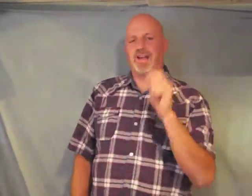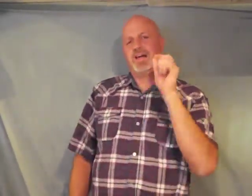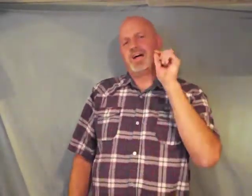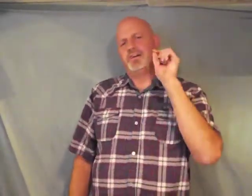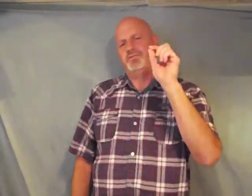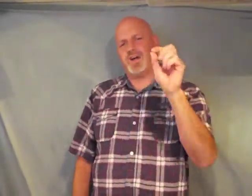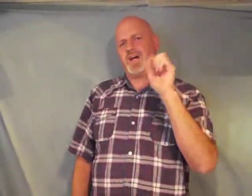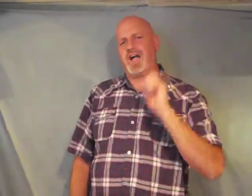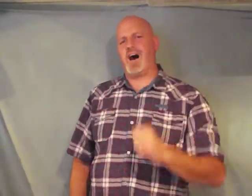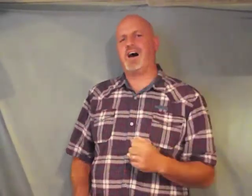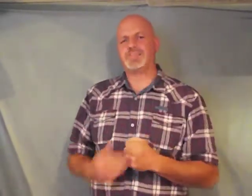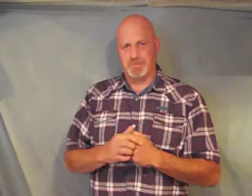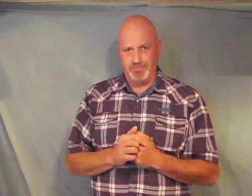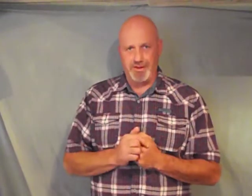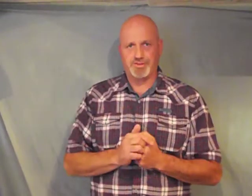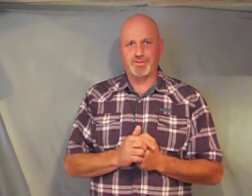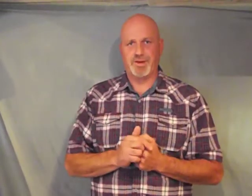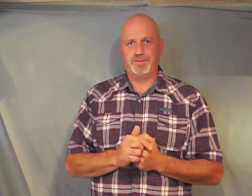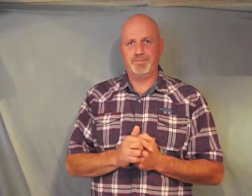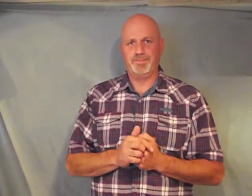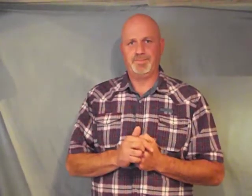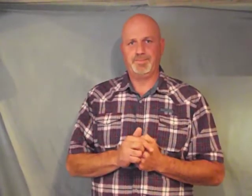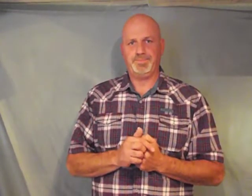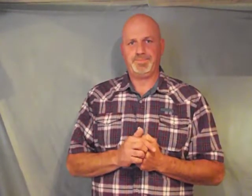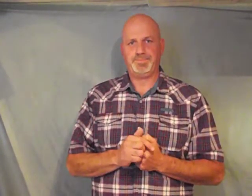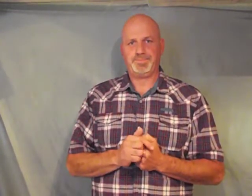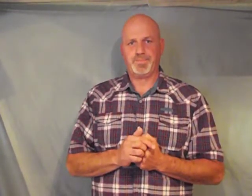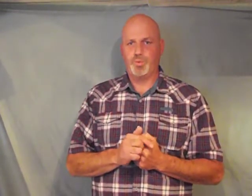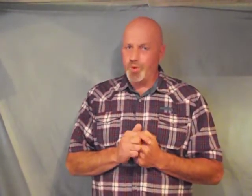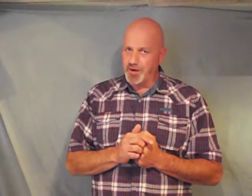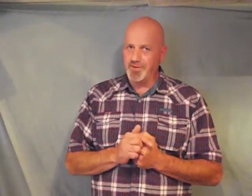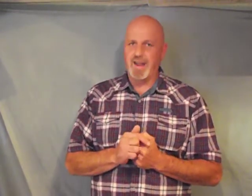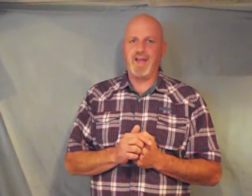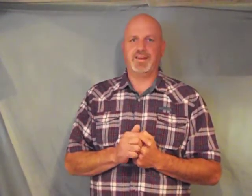very awesome ministry one of a kind